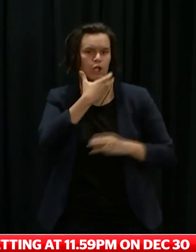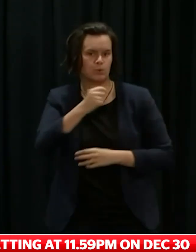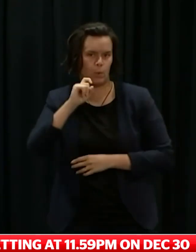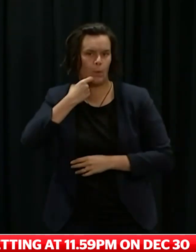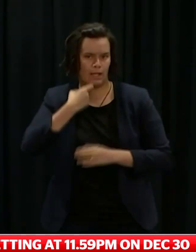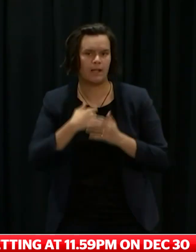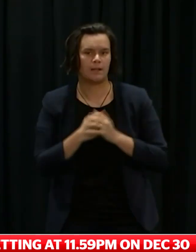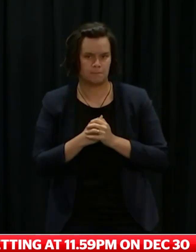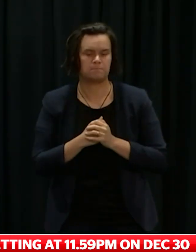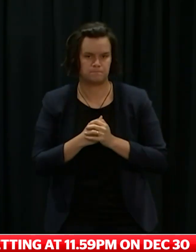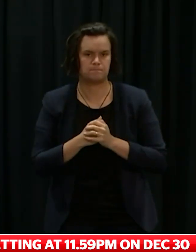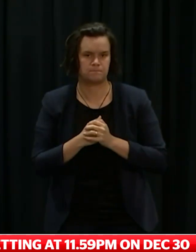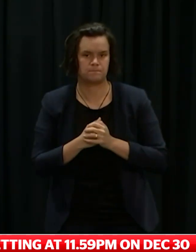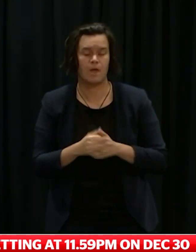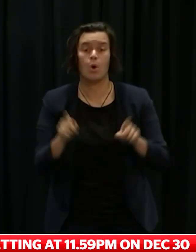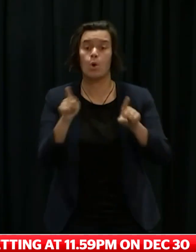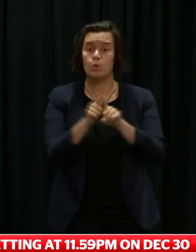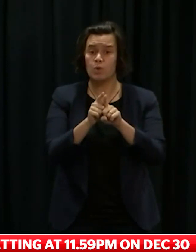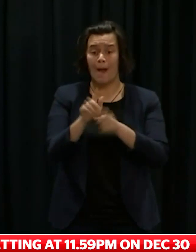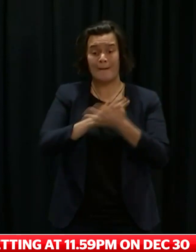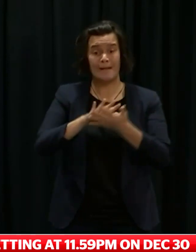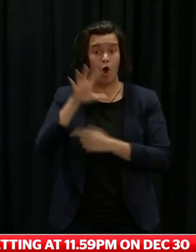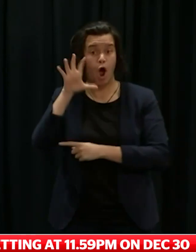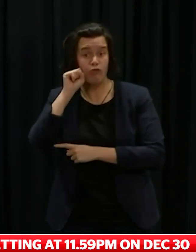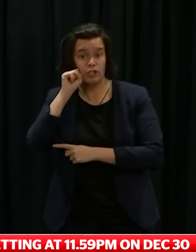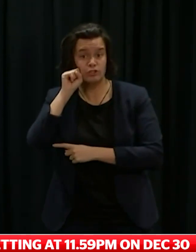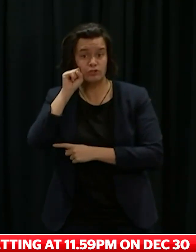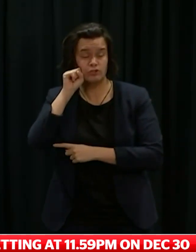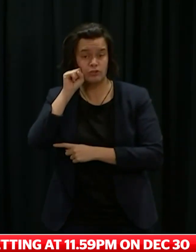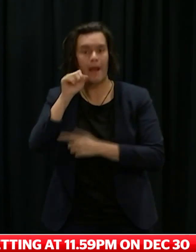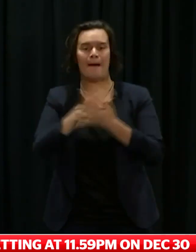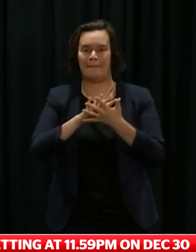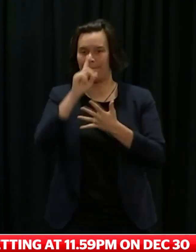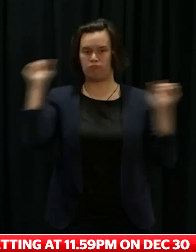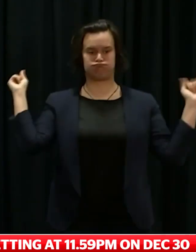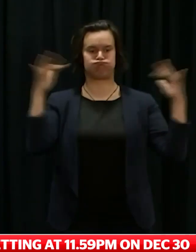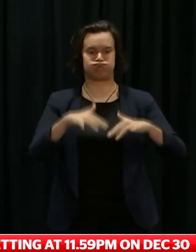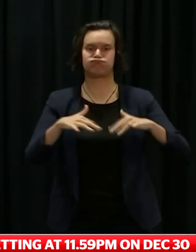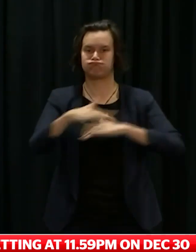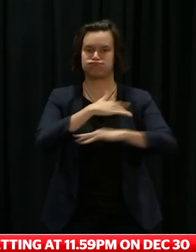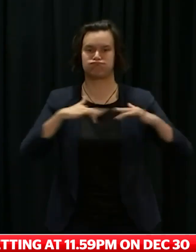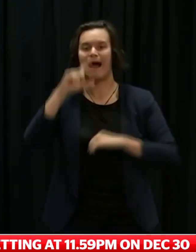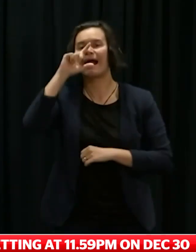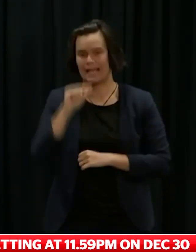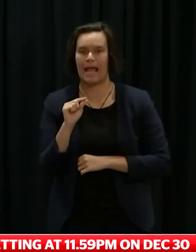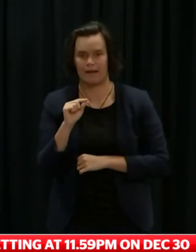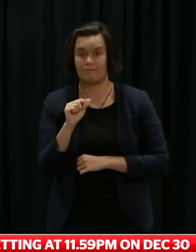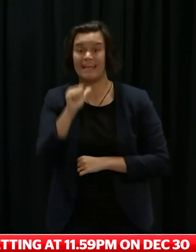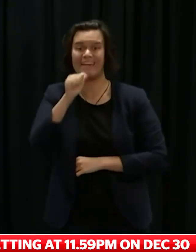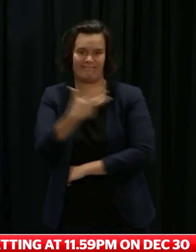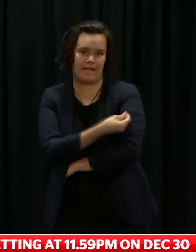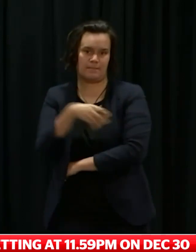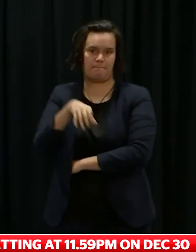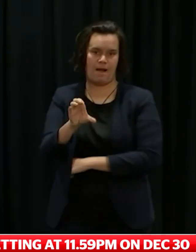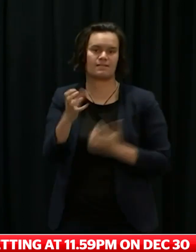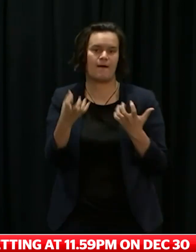proportionate, and that people will be able to gather together, and that's because it will be safe to do so. I do want to acknowledge the huge work